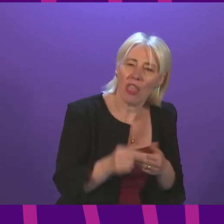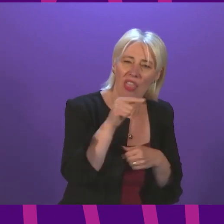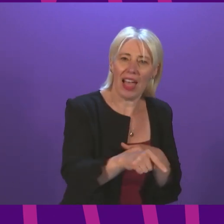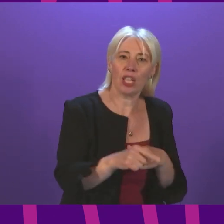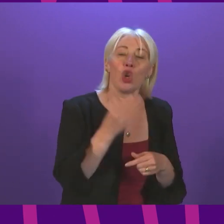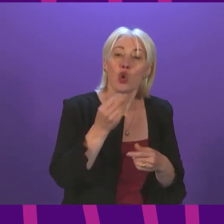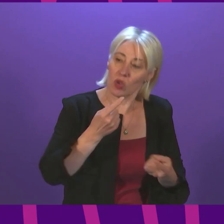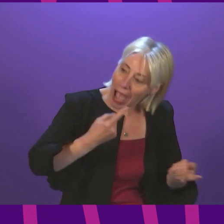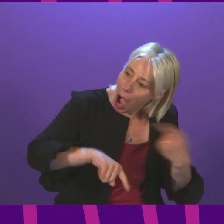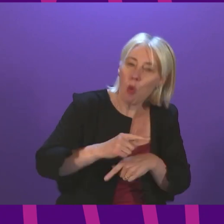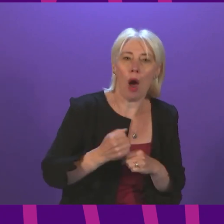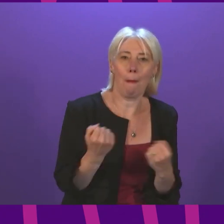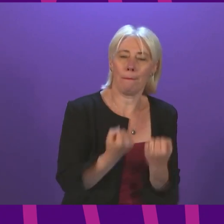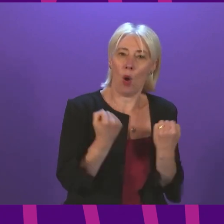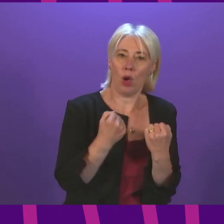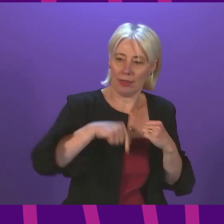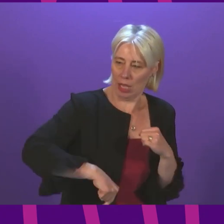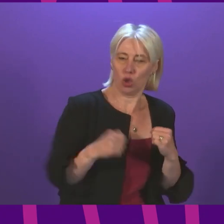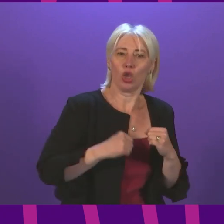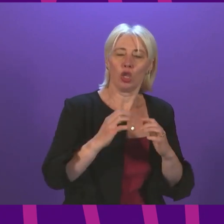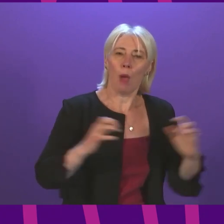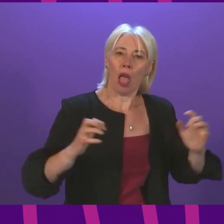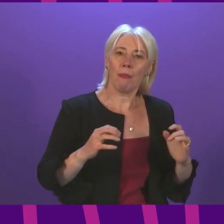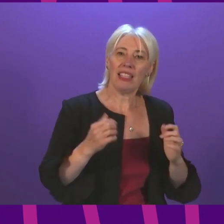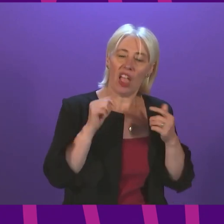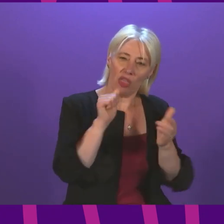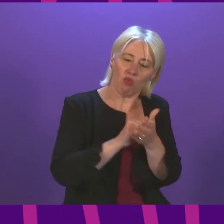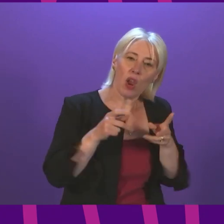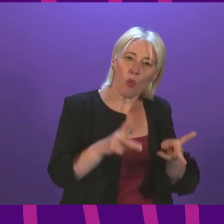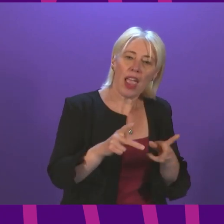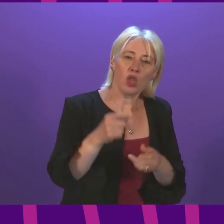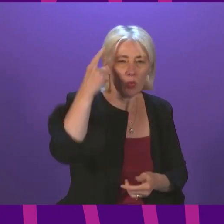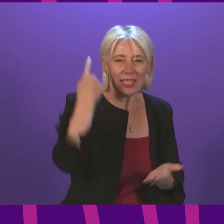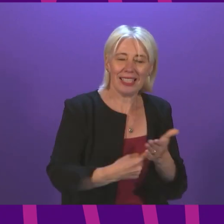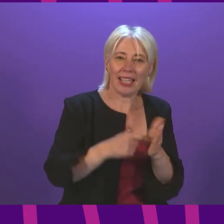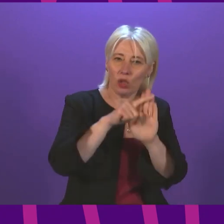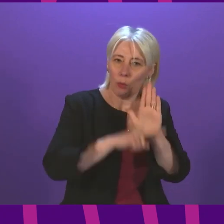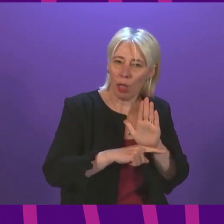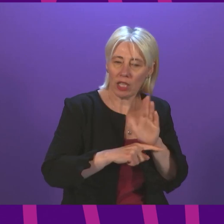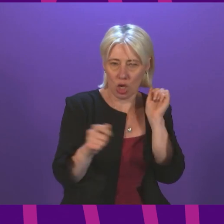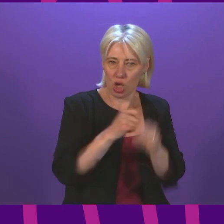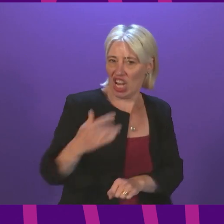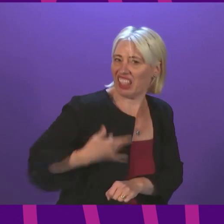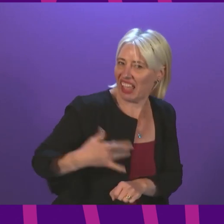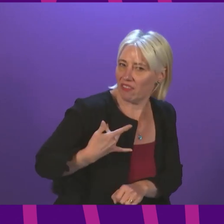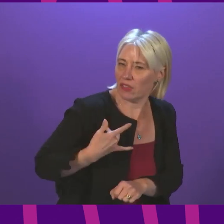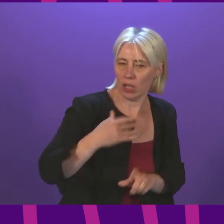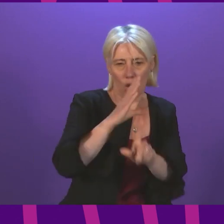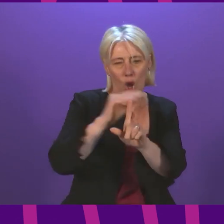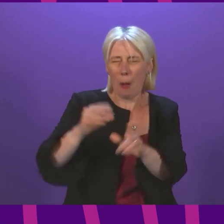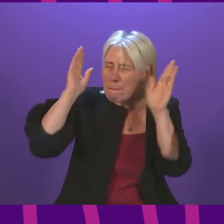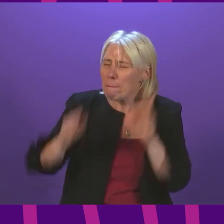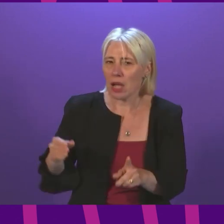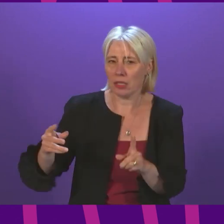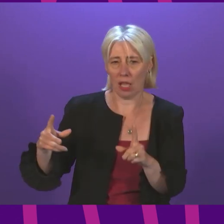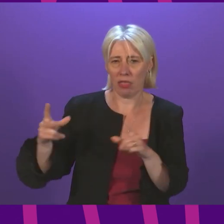also use the powers of this Parliament in the way in which they were intended so that we can make policy decisions and transform people's lives. The Tories must cancel the